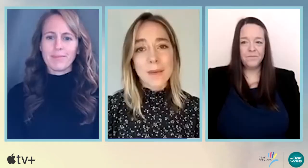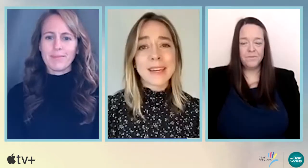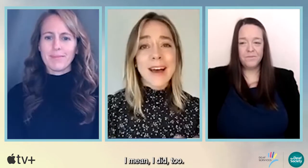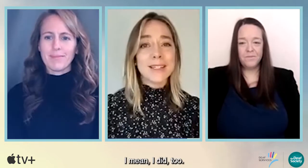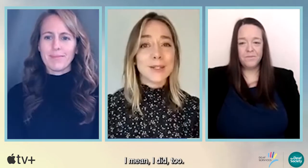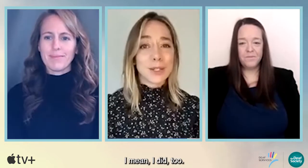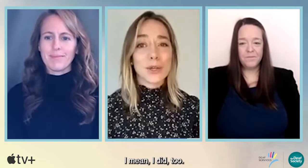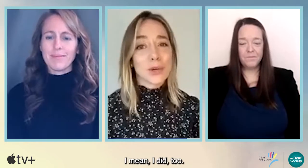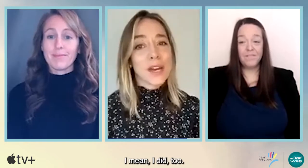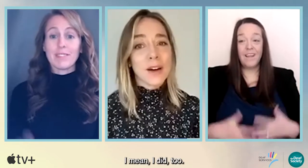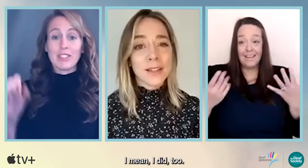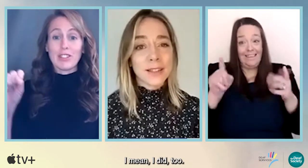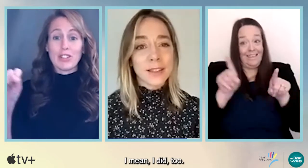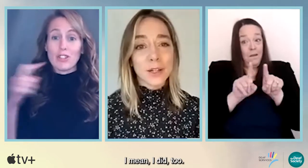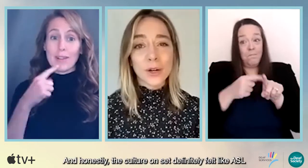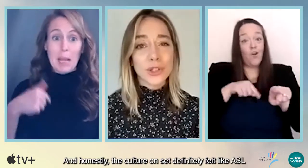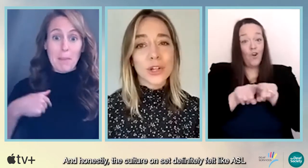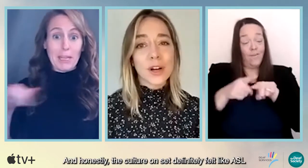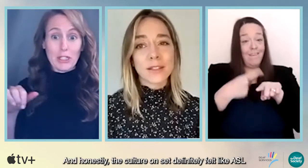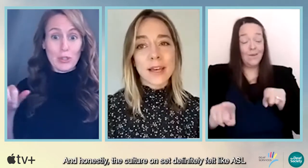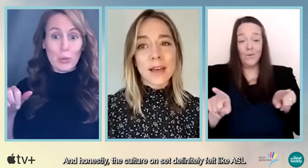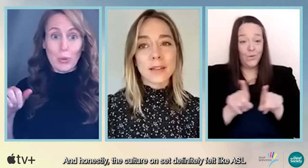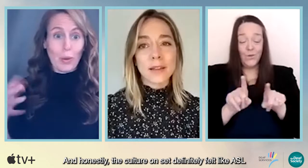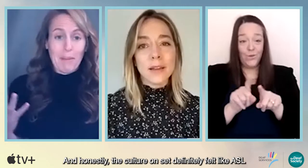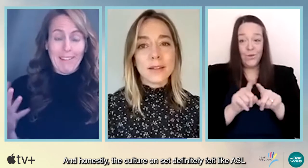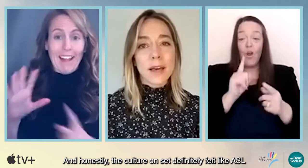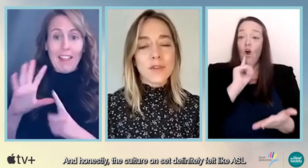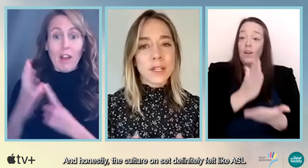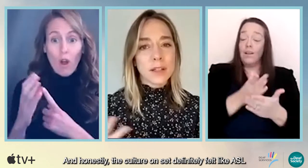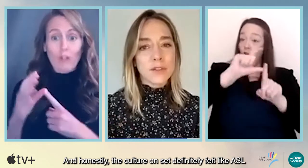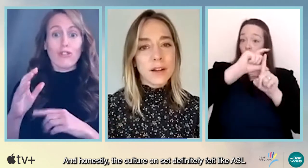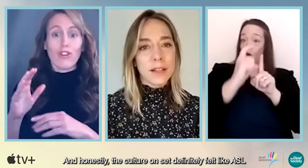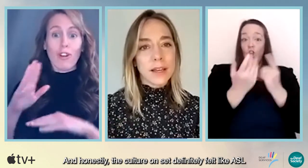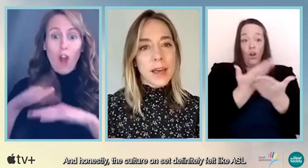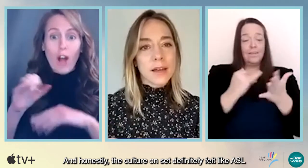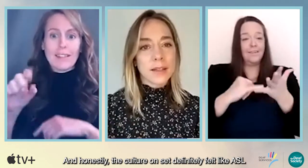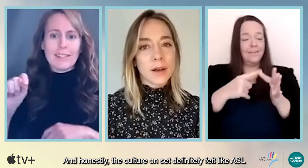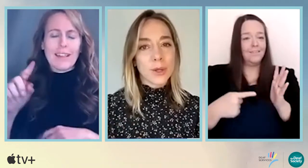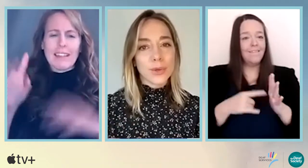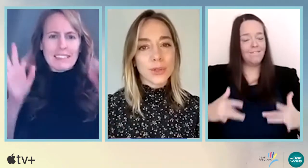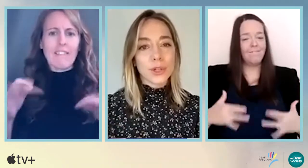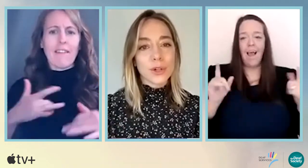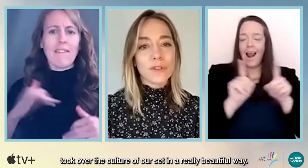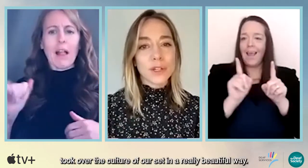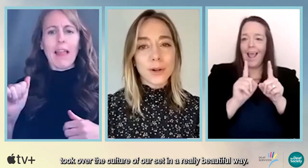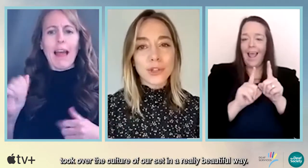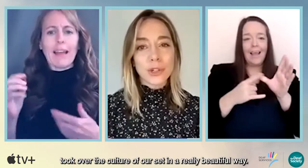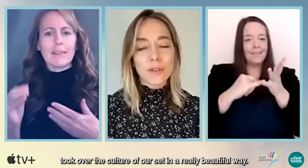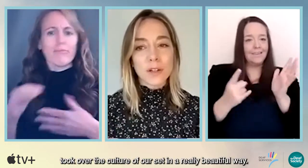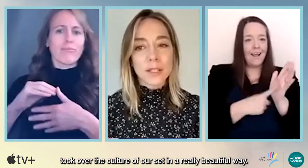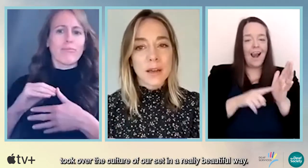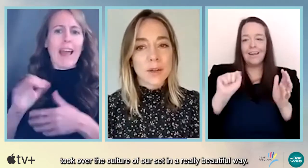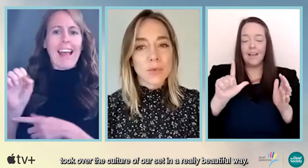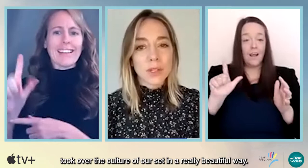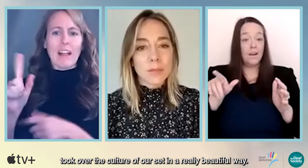I mean, I did too. And honestly, the culture on set definitely felt like ASL took over the culture